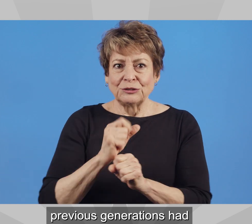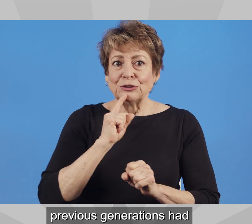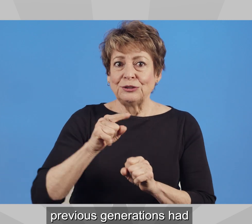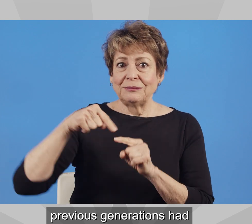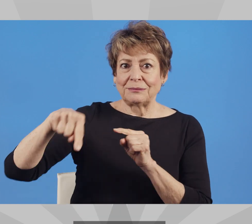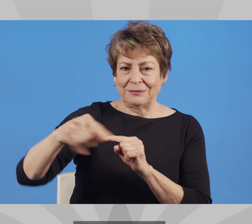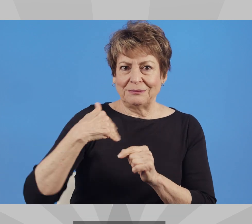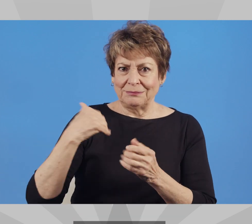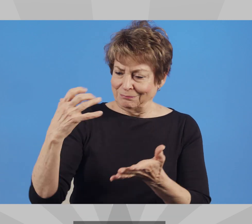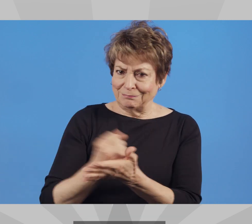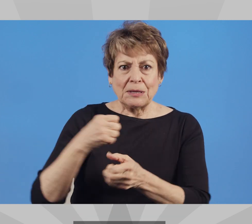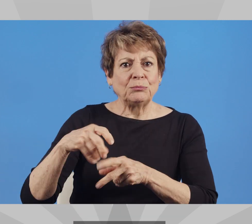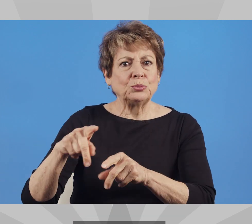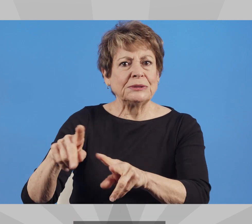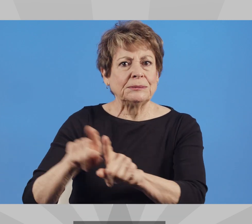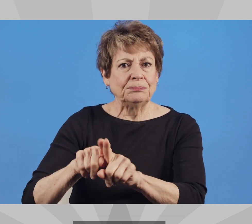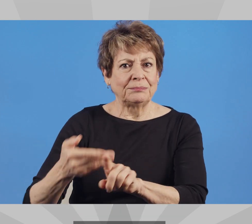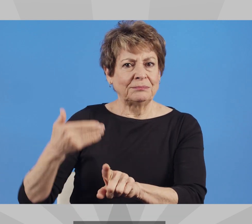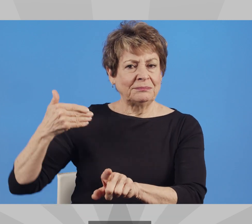successful life here in Arizona.